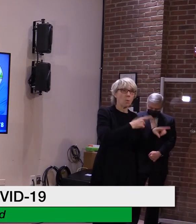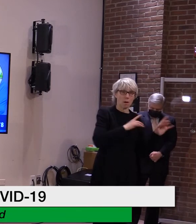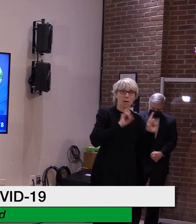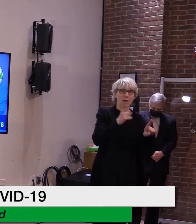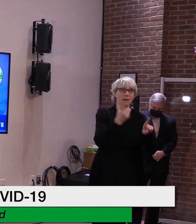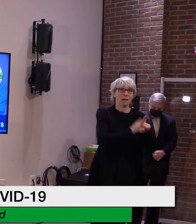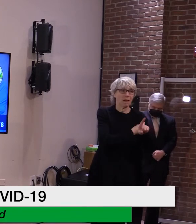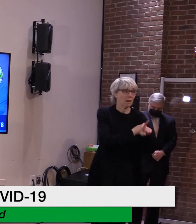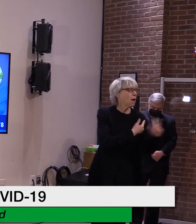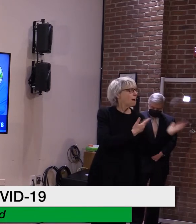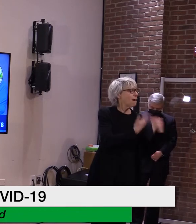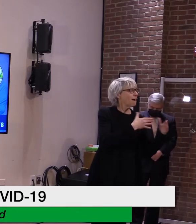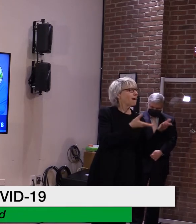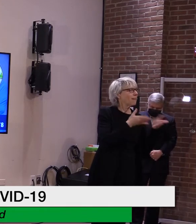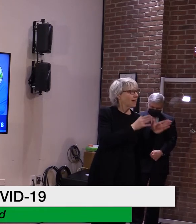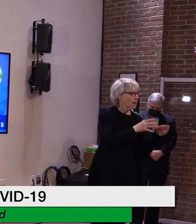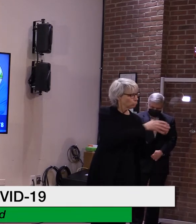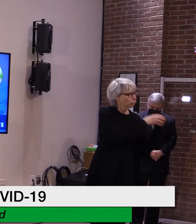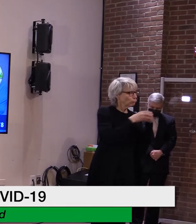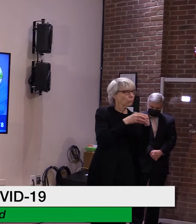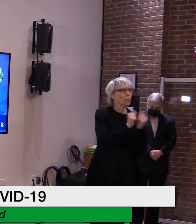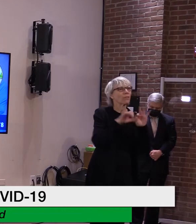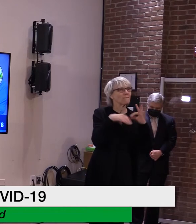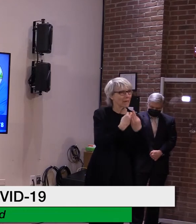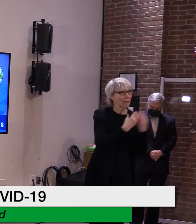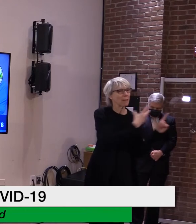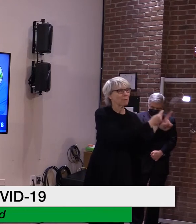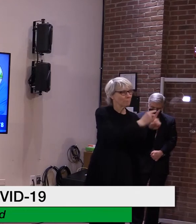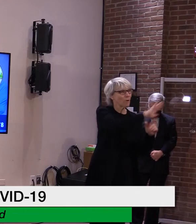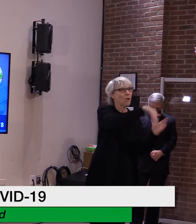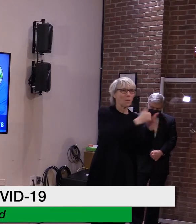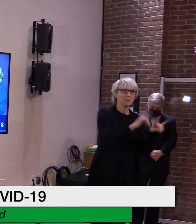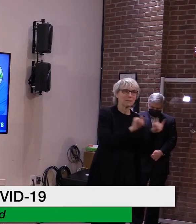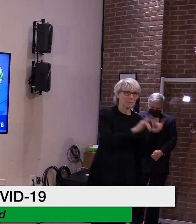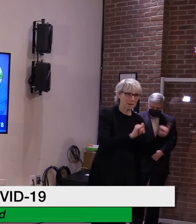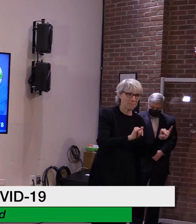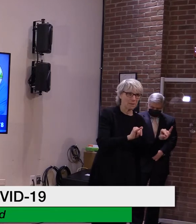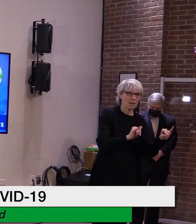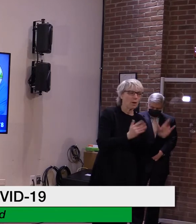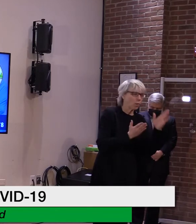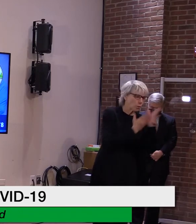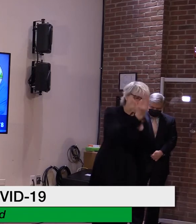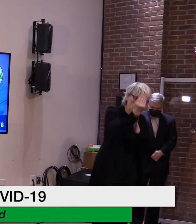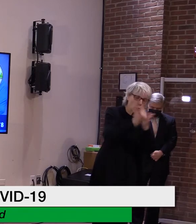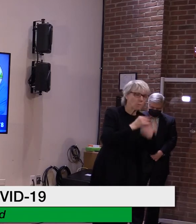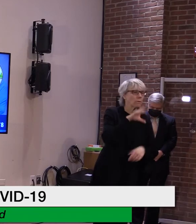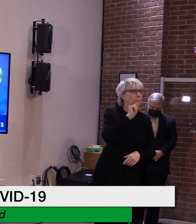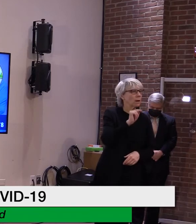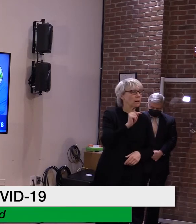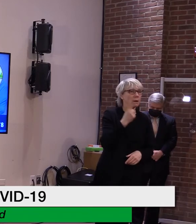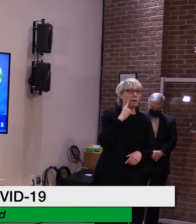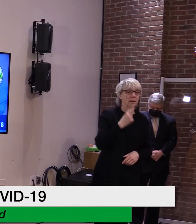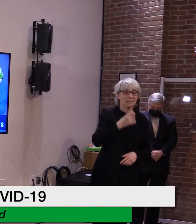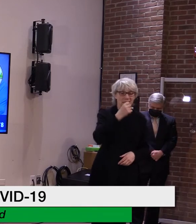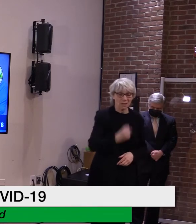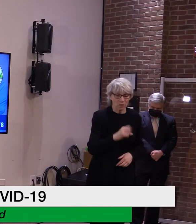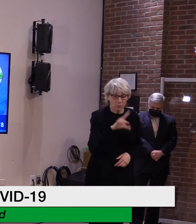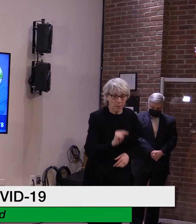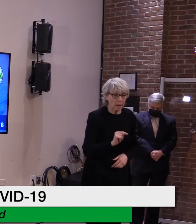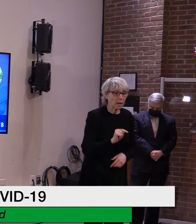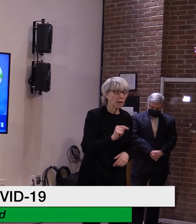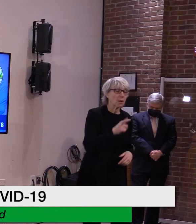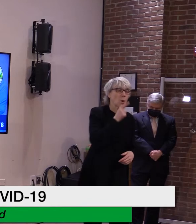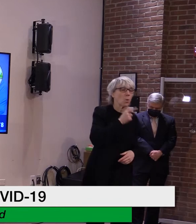be statewide and not only in Chittenden County, from our southern border to mid-state farm workers to indigenous